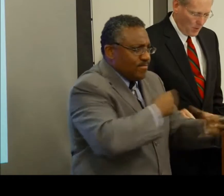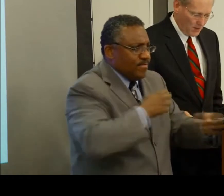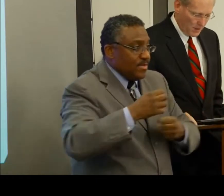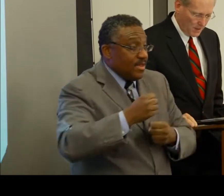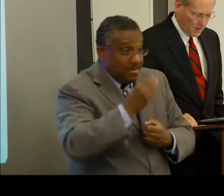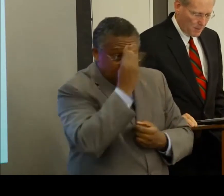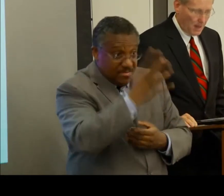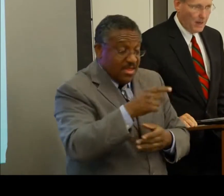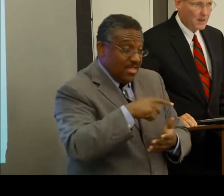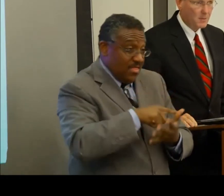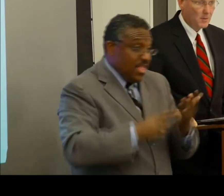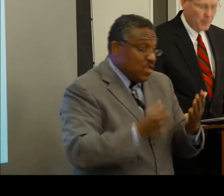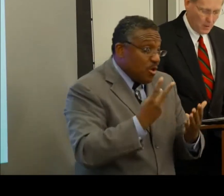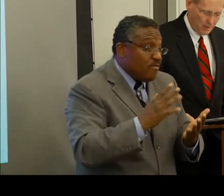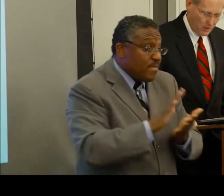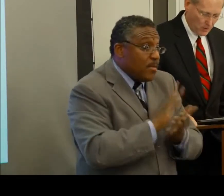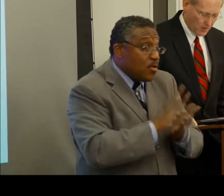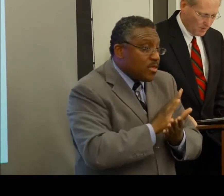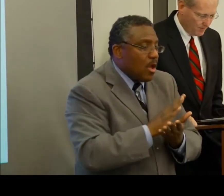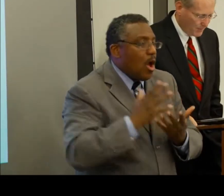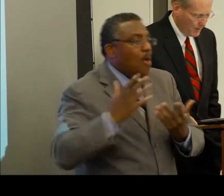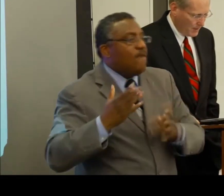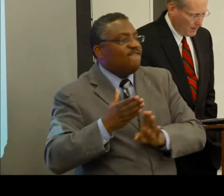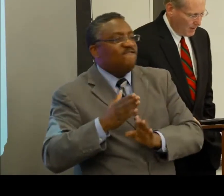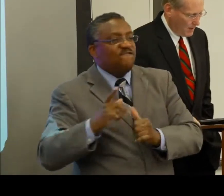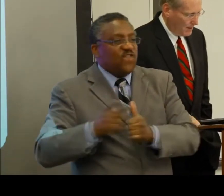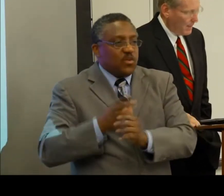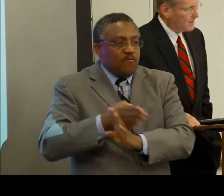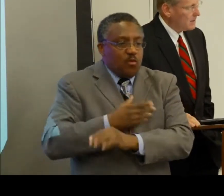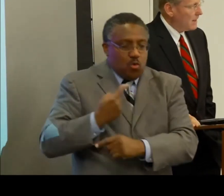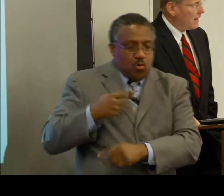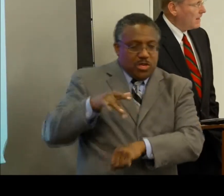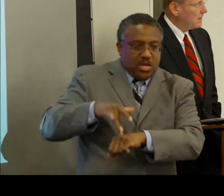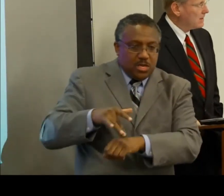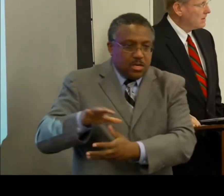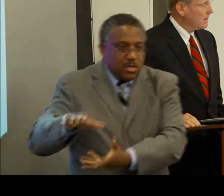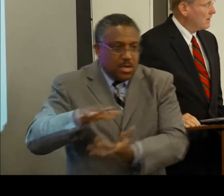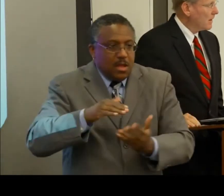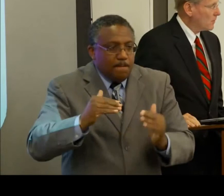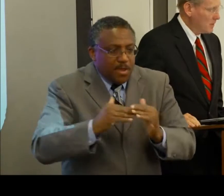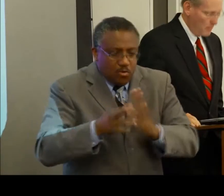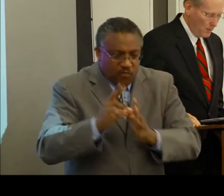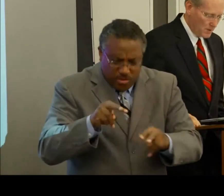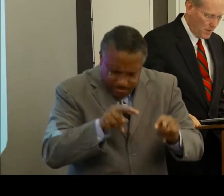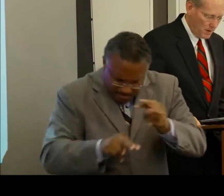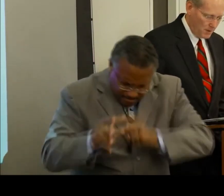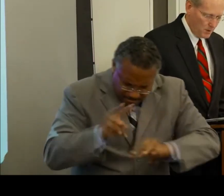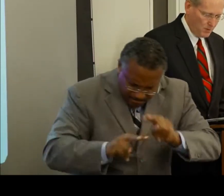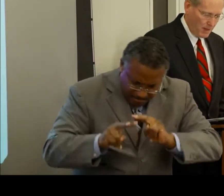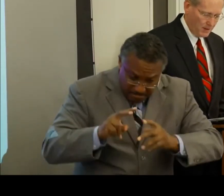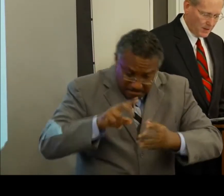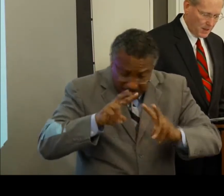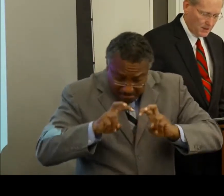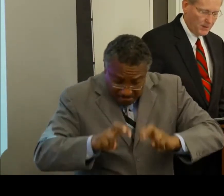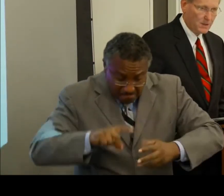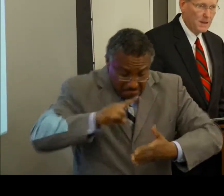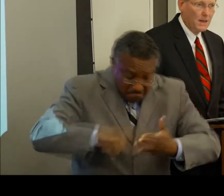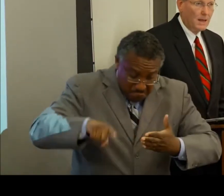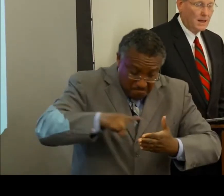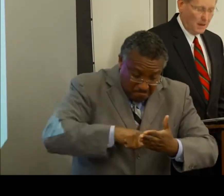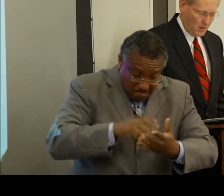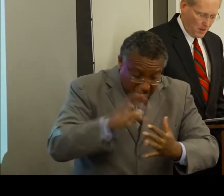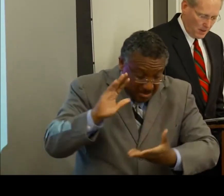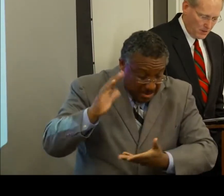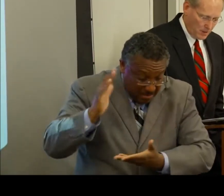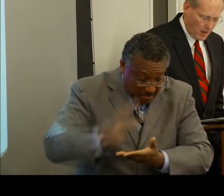of a vetting process by expert peer reviewers. And today, they'll be responded to by discussants.